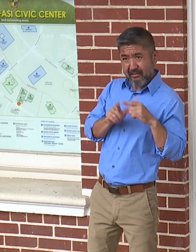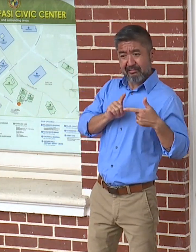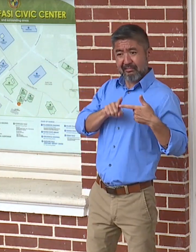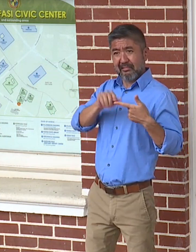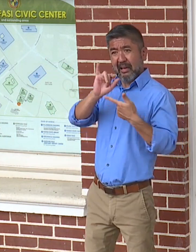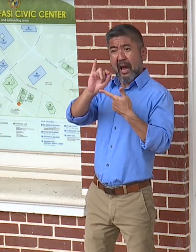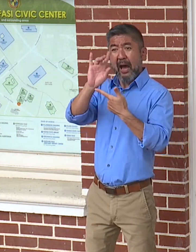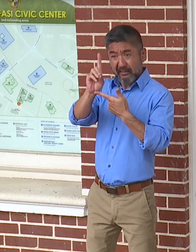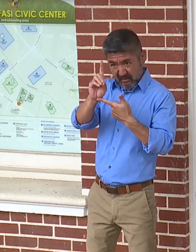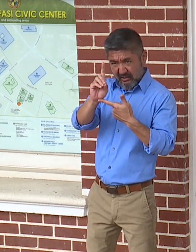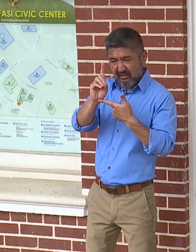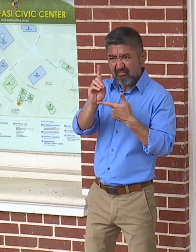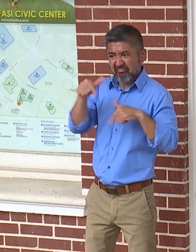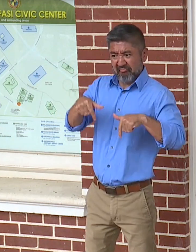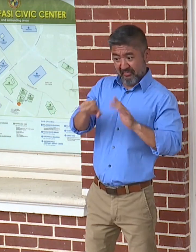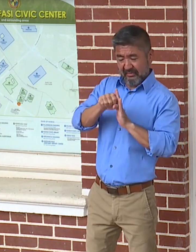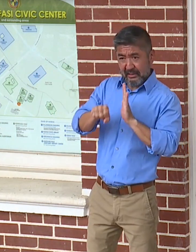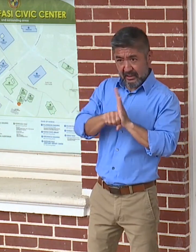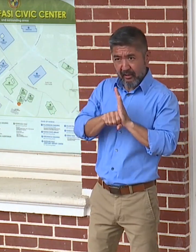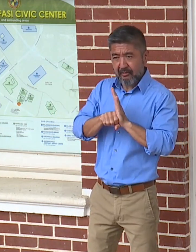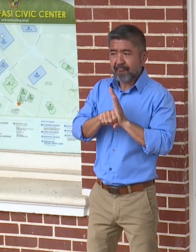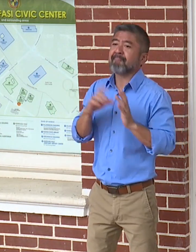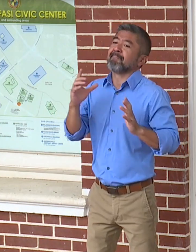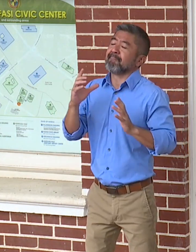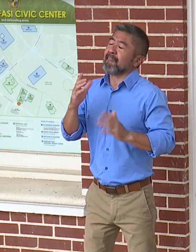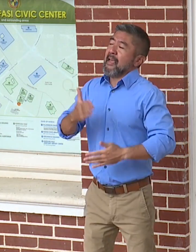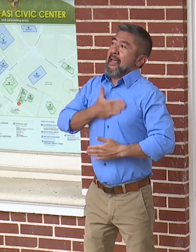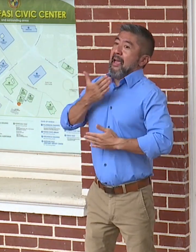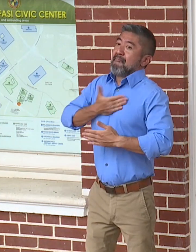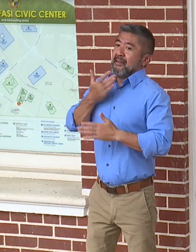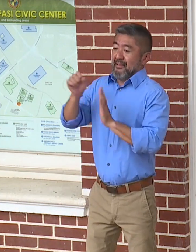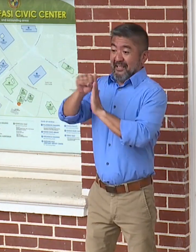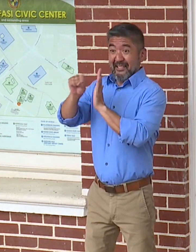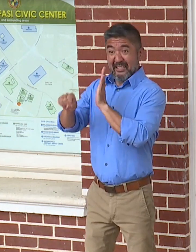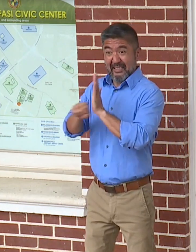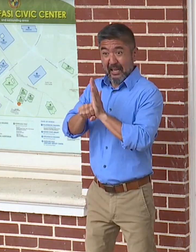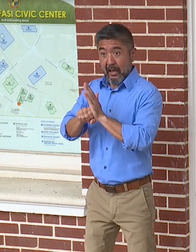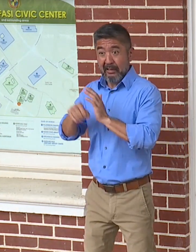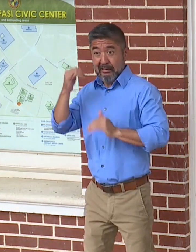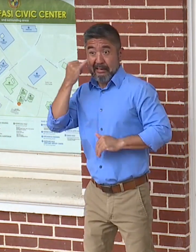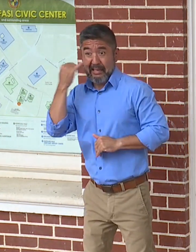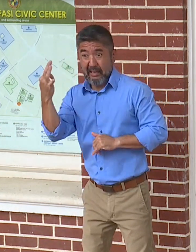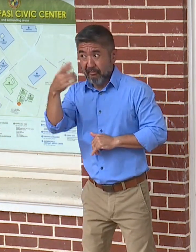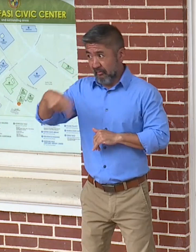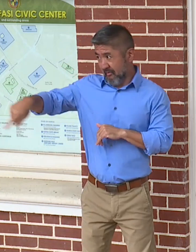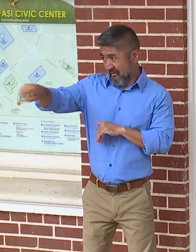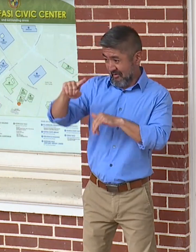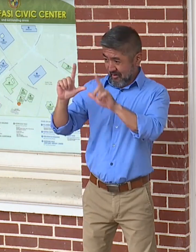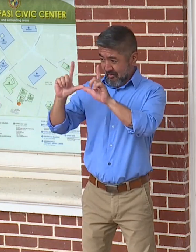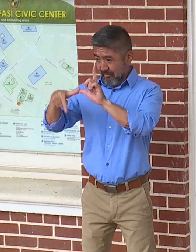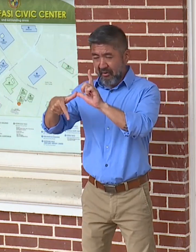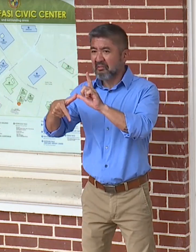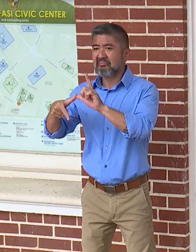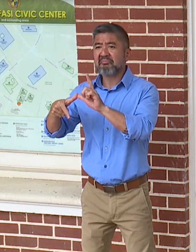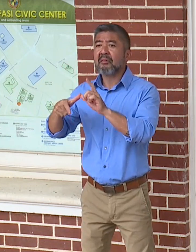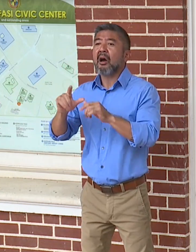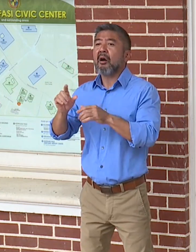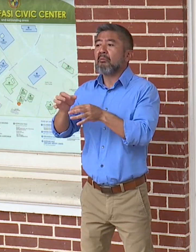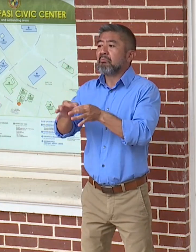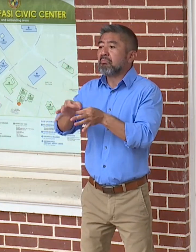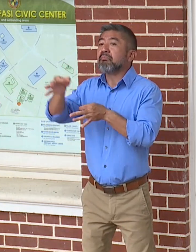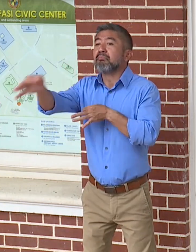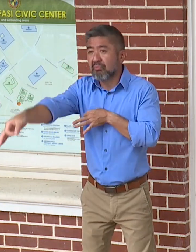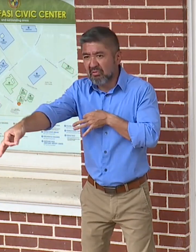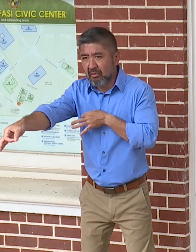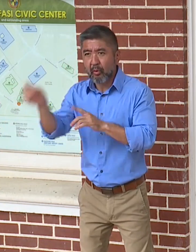products, we're very glad that the state decided to extend expiration dates. Right now the state has extended them to